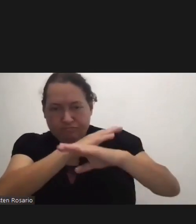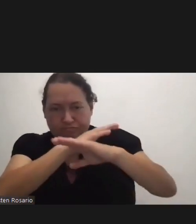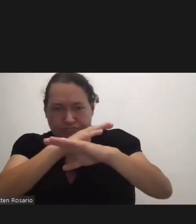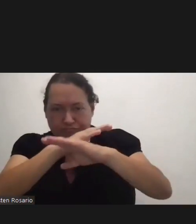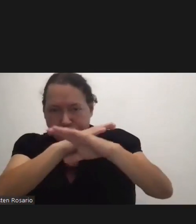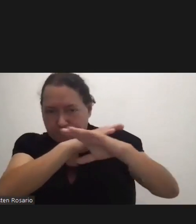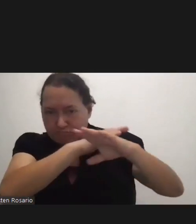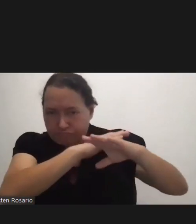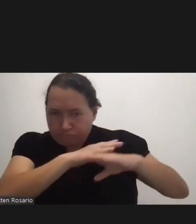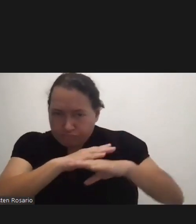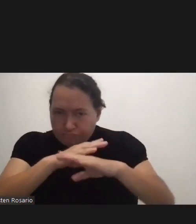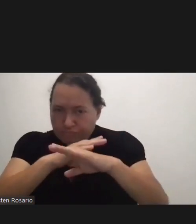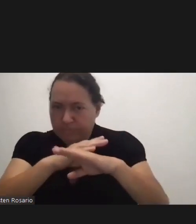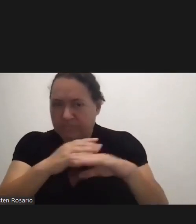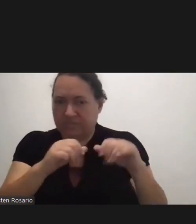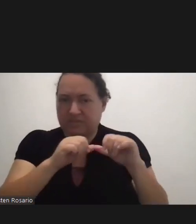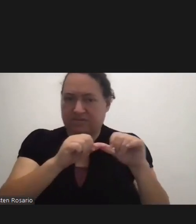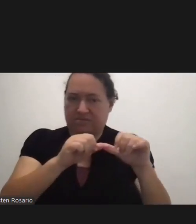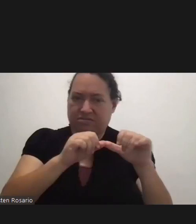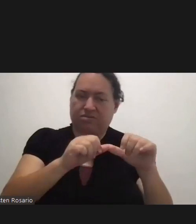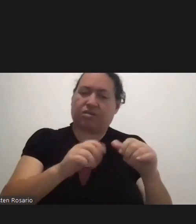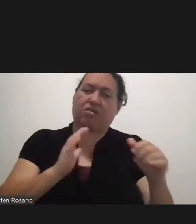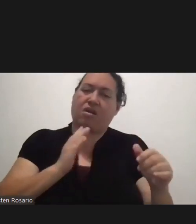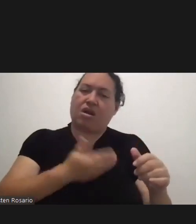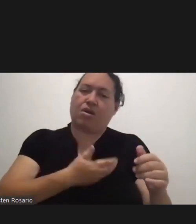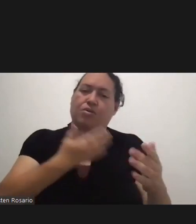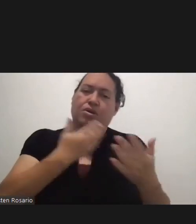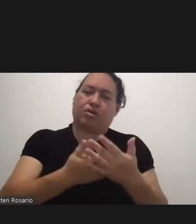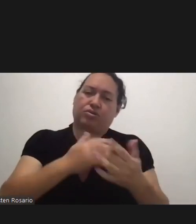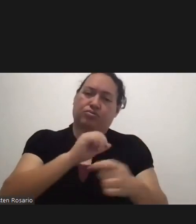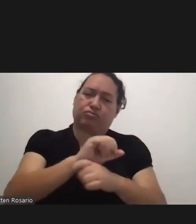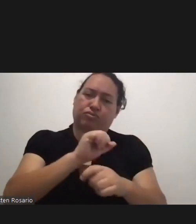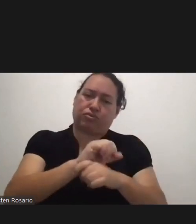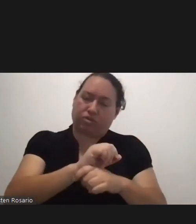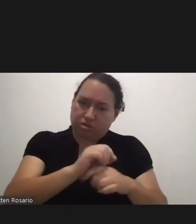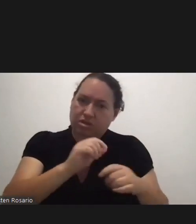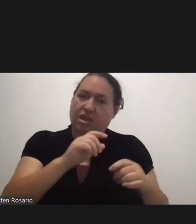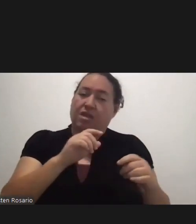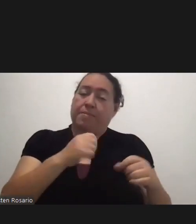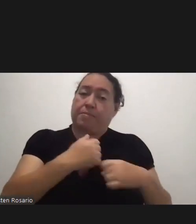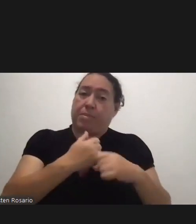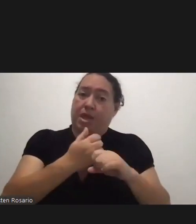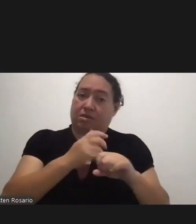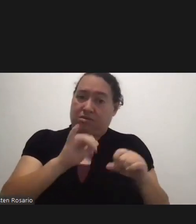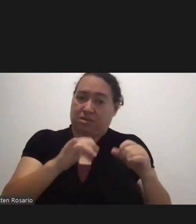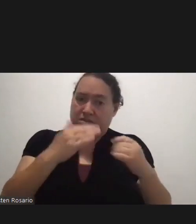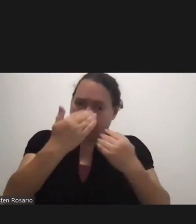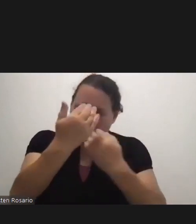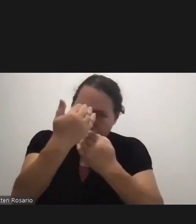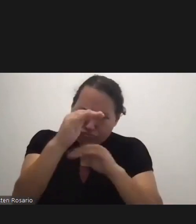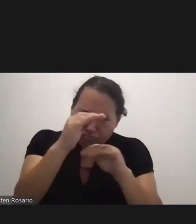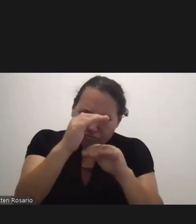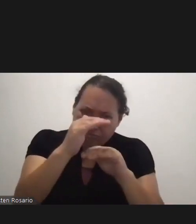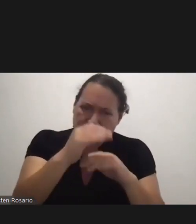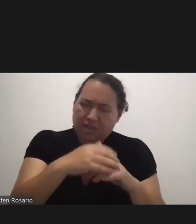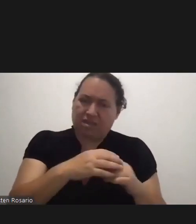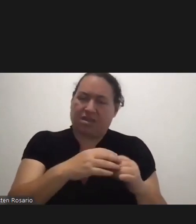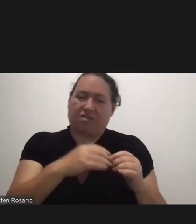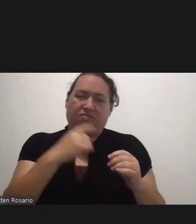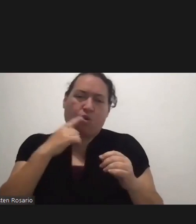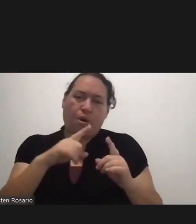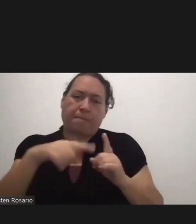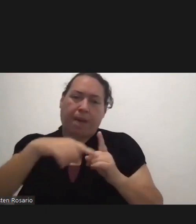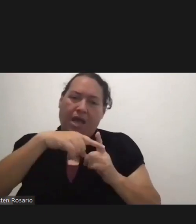To Continue Our Good Work Of Containing The Virus To Continue Our Good Work Of Decreasing Positive Rates